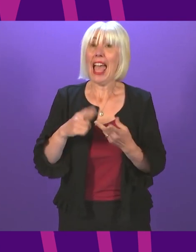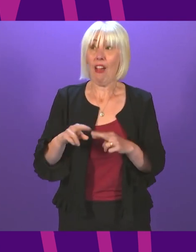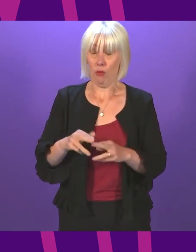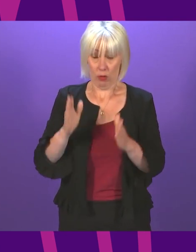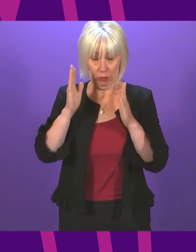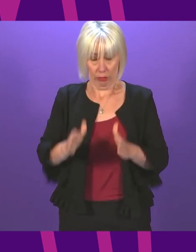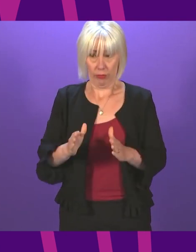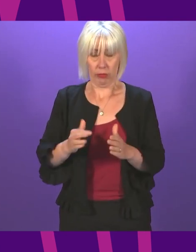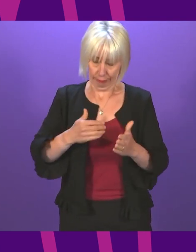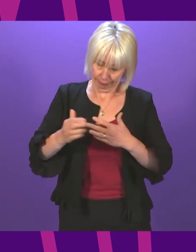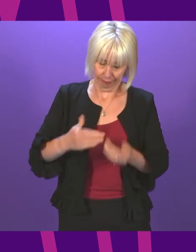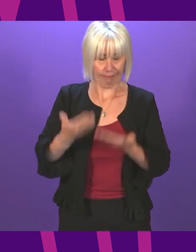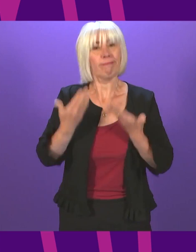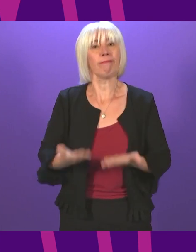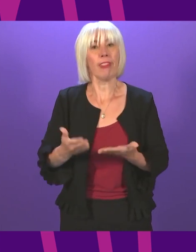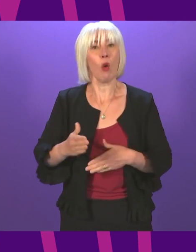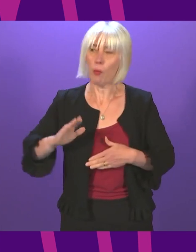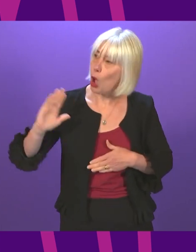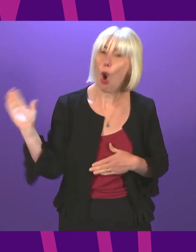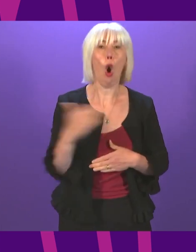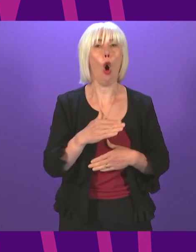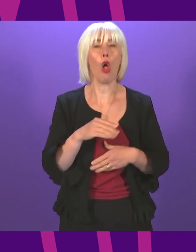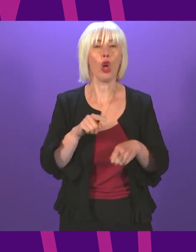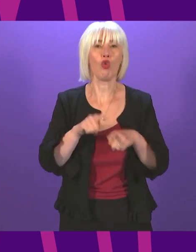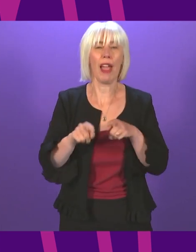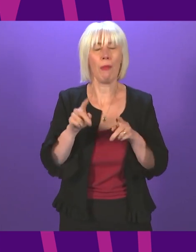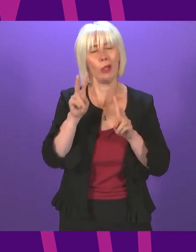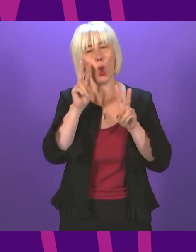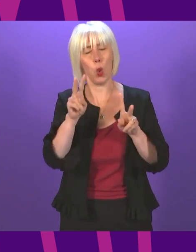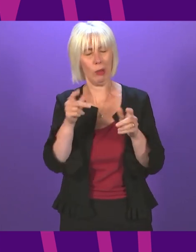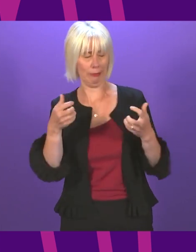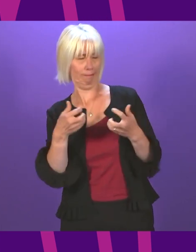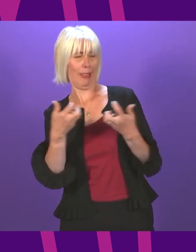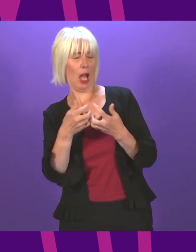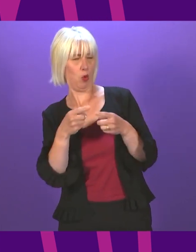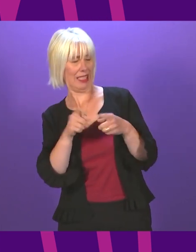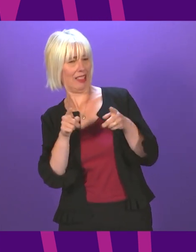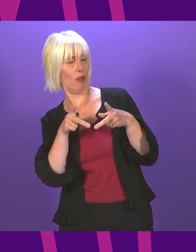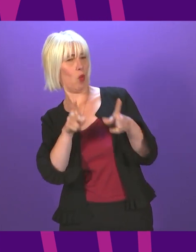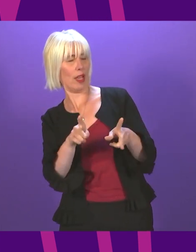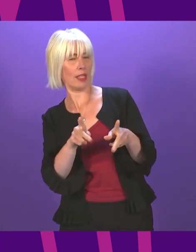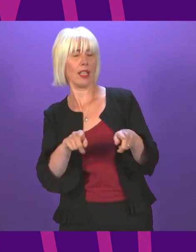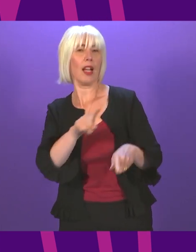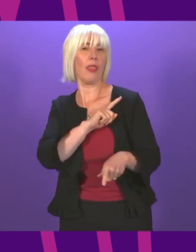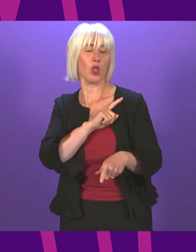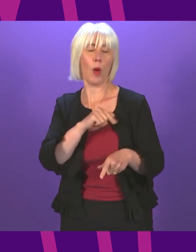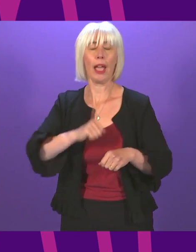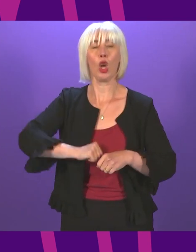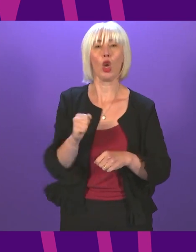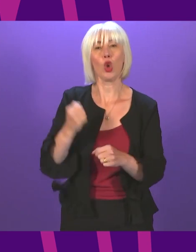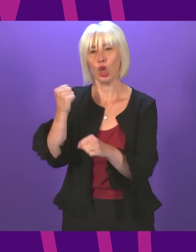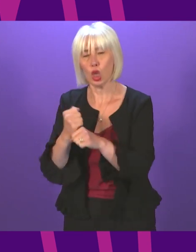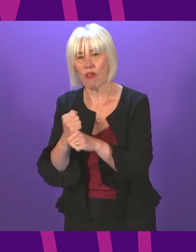officer, we must, all of us, try to do politics differently. And in this agreement, the Scottish Government and the Scottish Greens